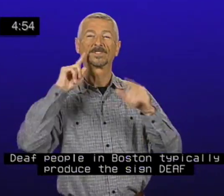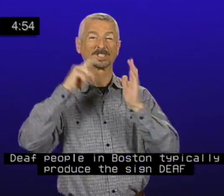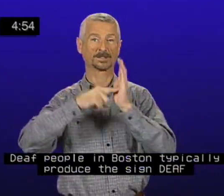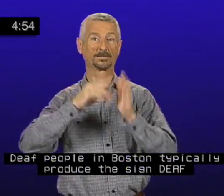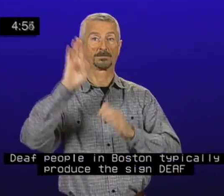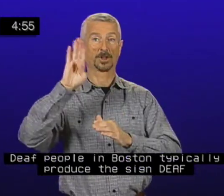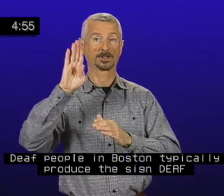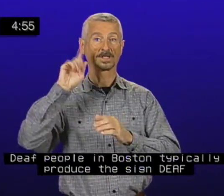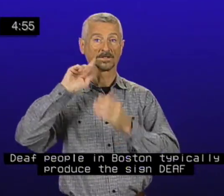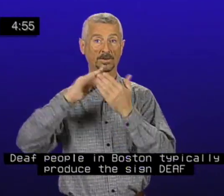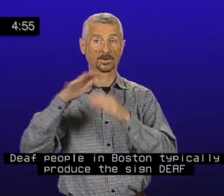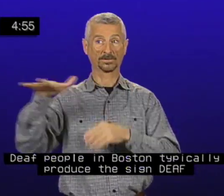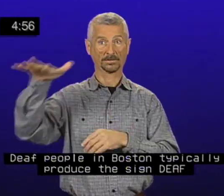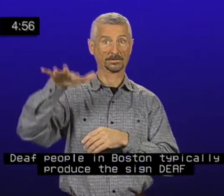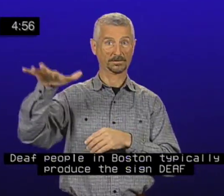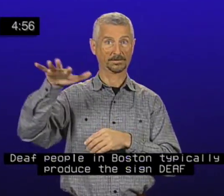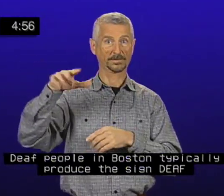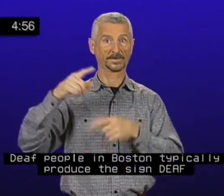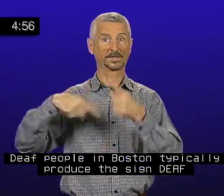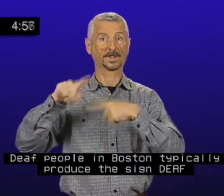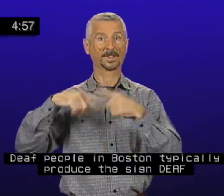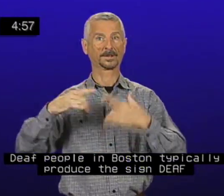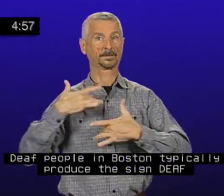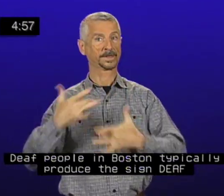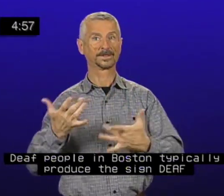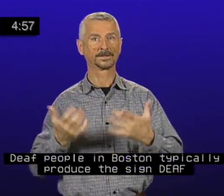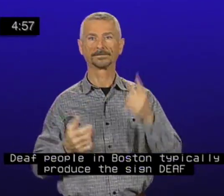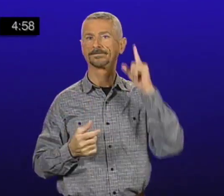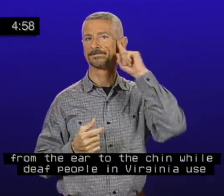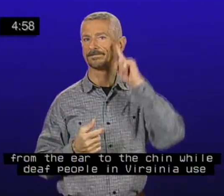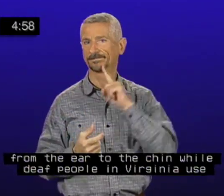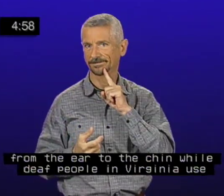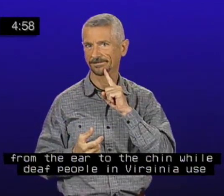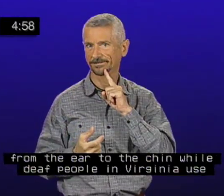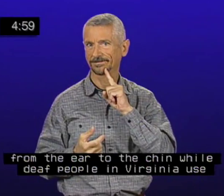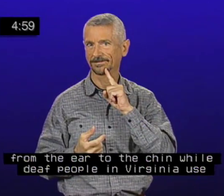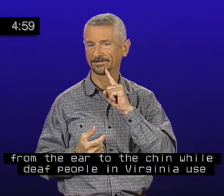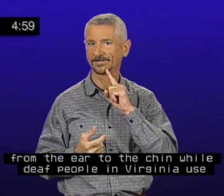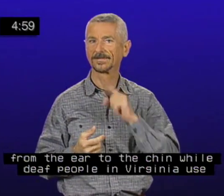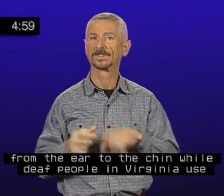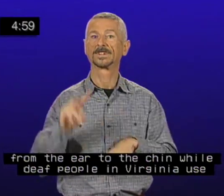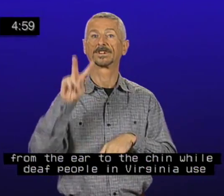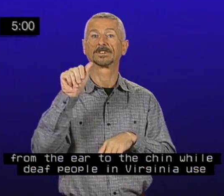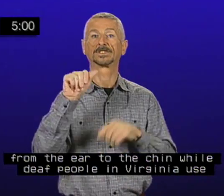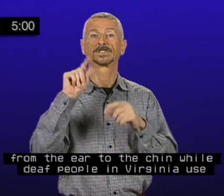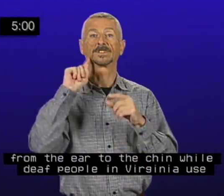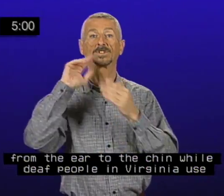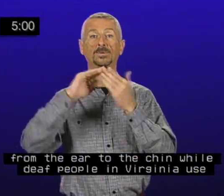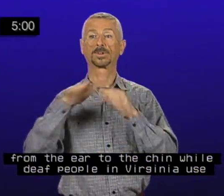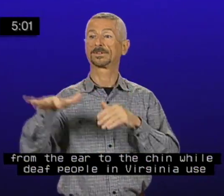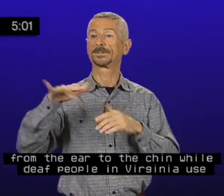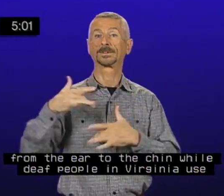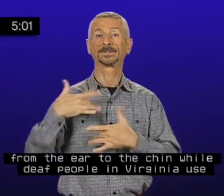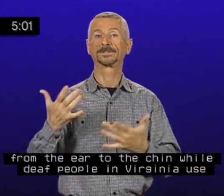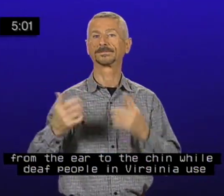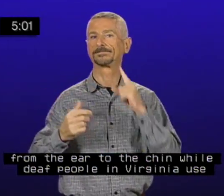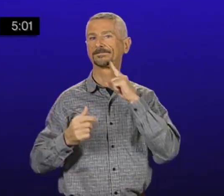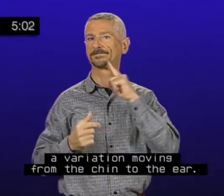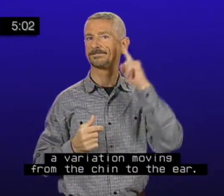Deaf people in Boston typically produce the sign DEF from the ear to the chin, while deaf people in Virginia use a variation moving